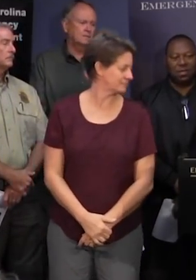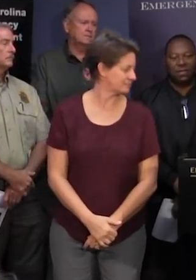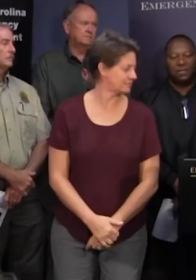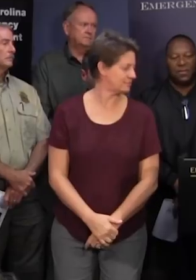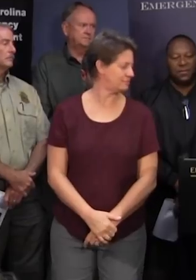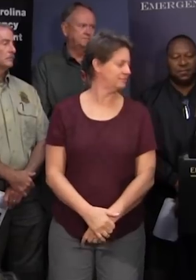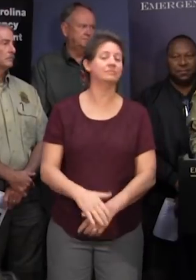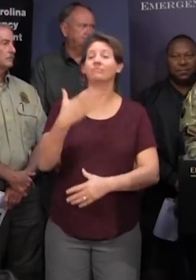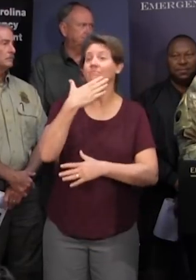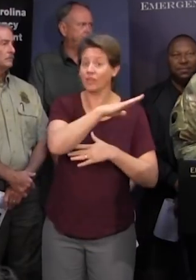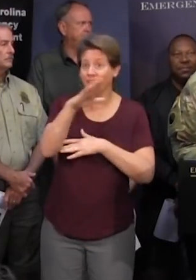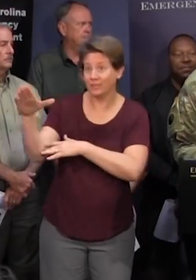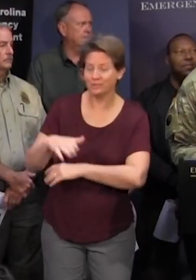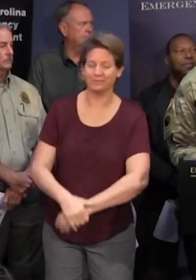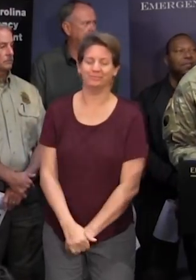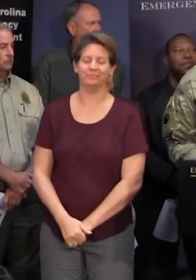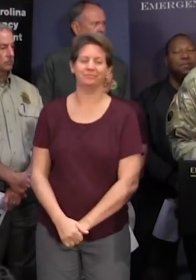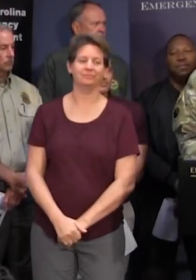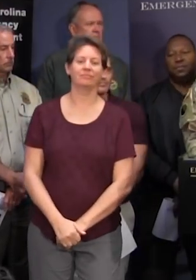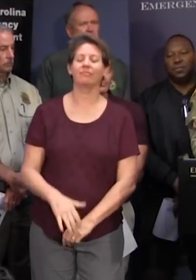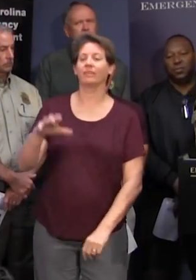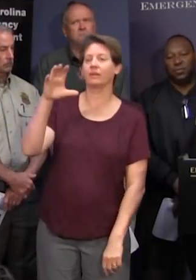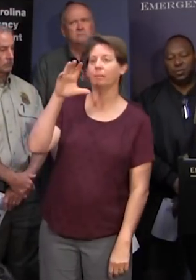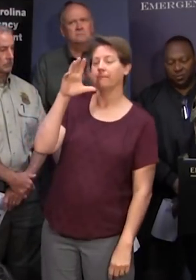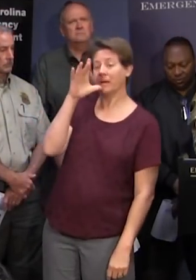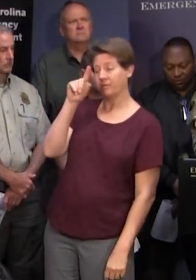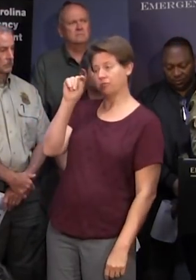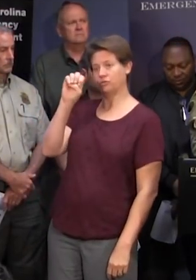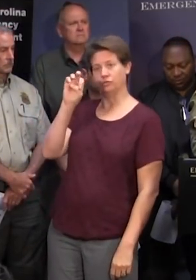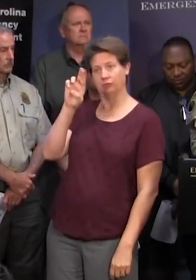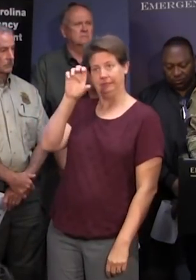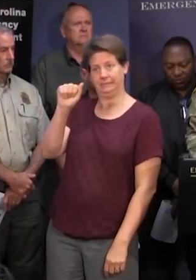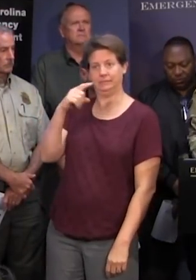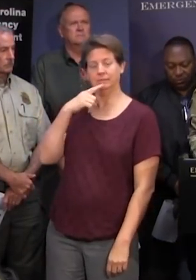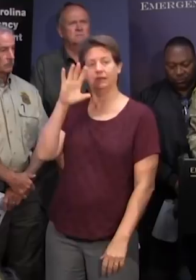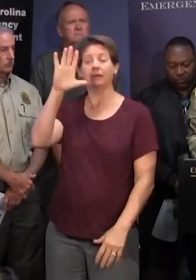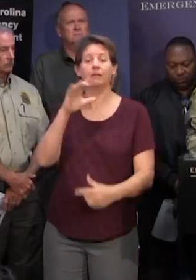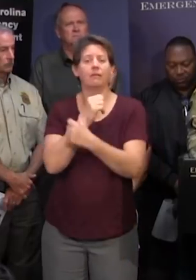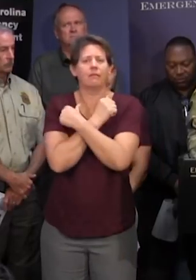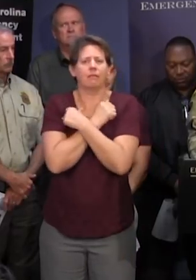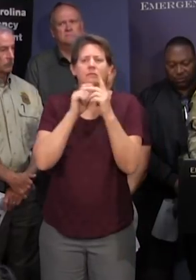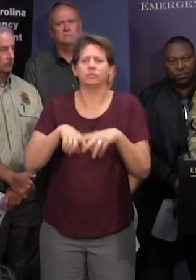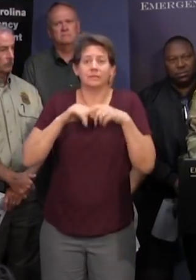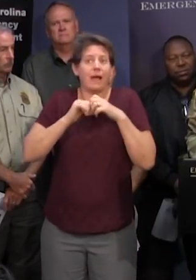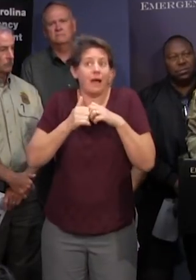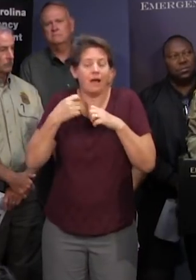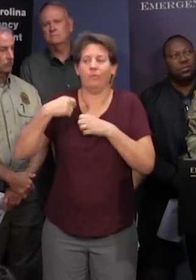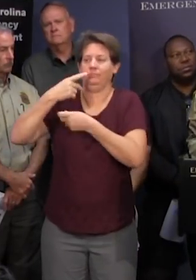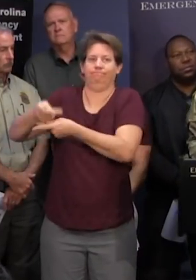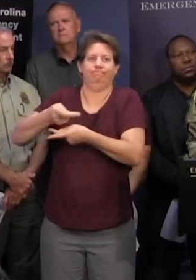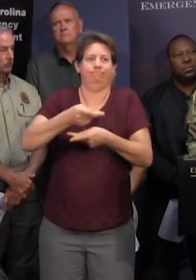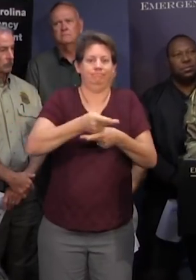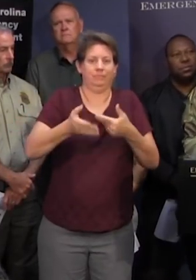good afternoon Mother Teresa said love begins by taking care of those